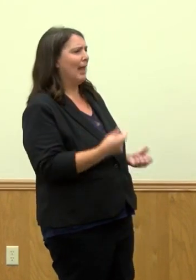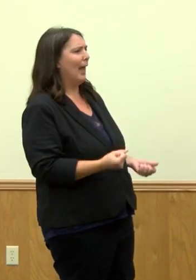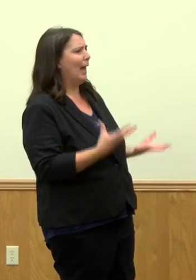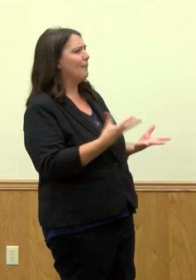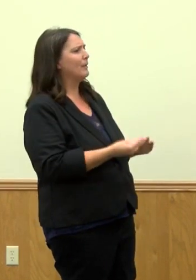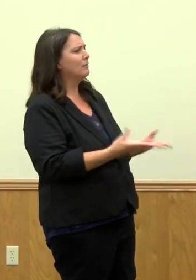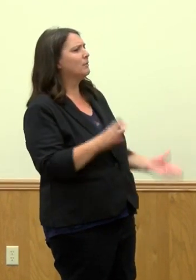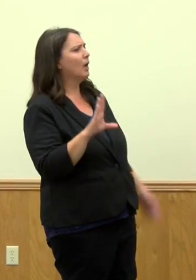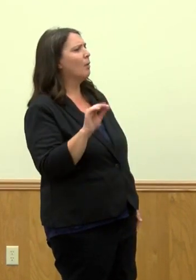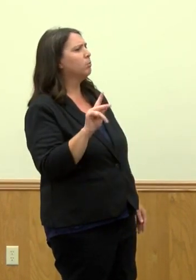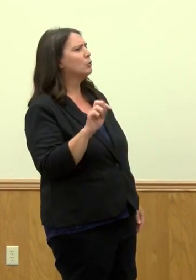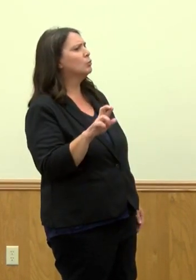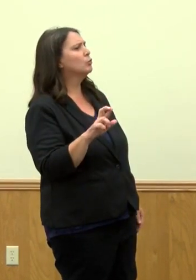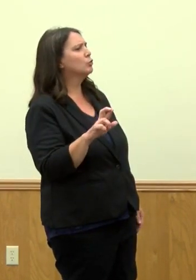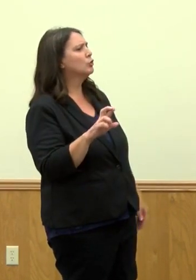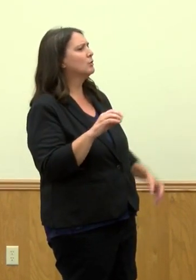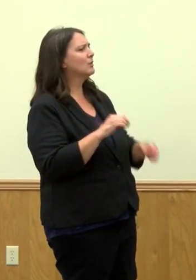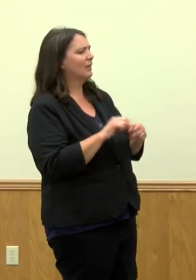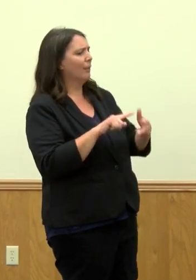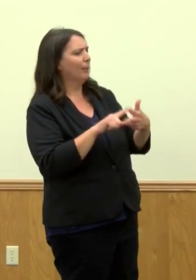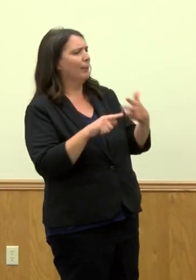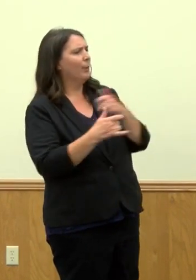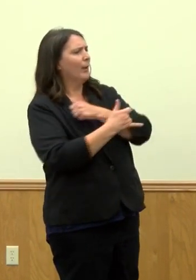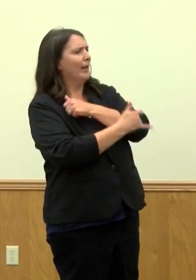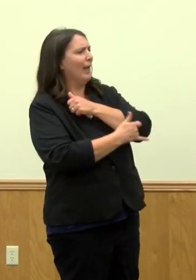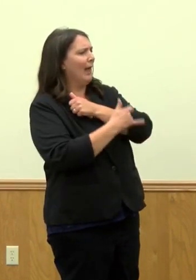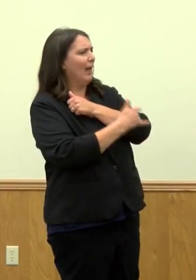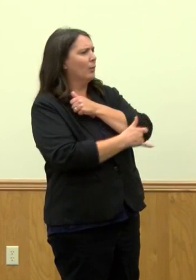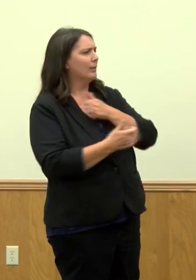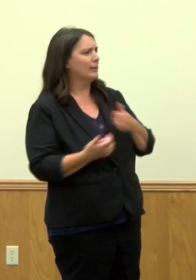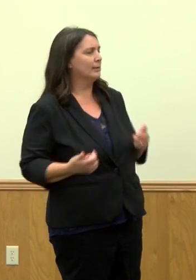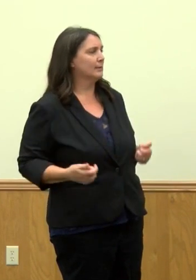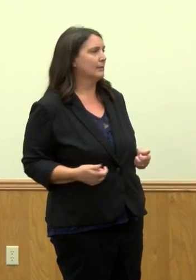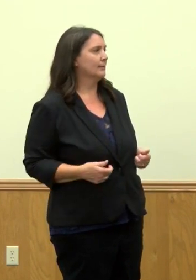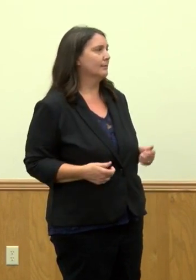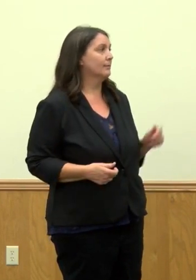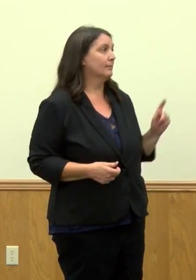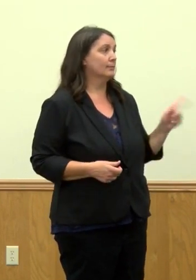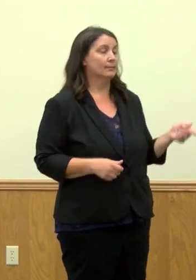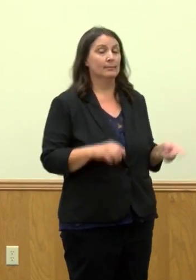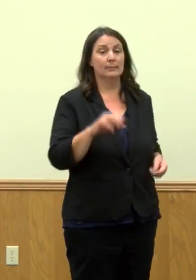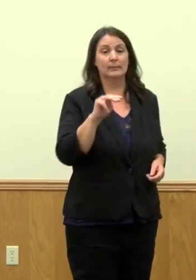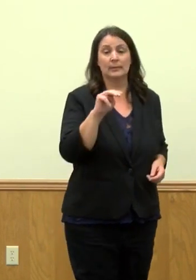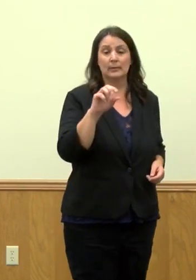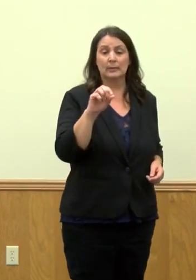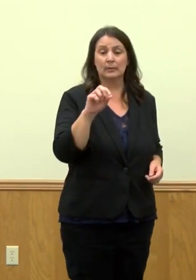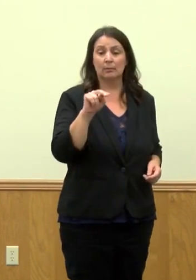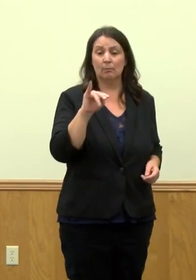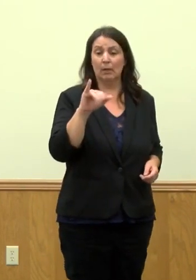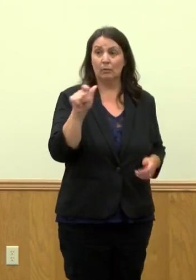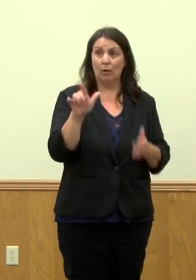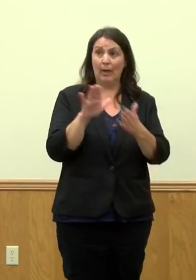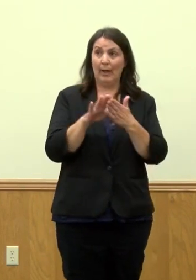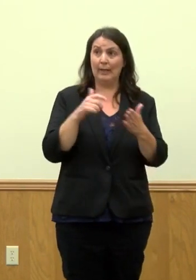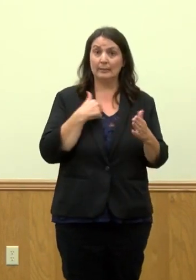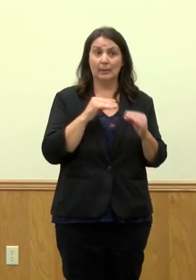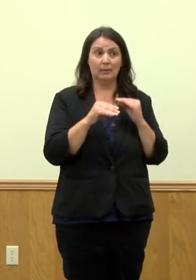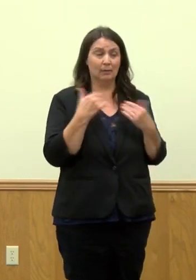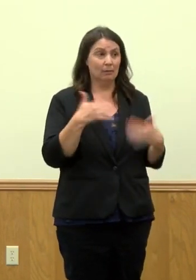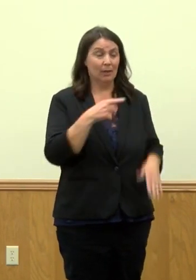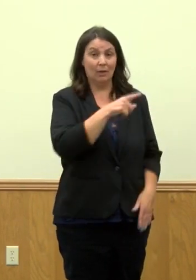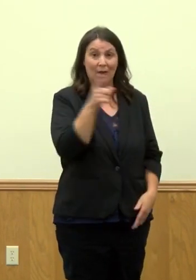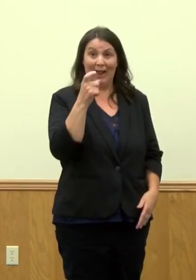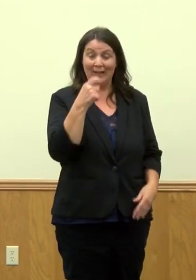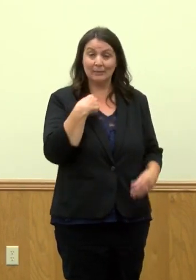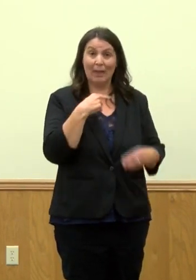Tri-County, and what percentage of people who are eligible for boosters are getting them? So the question is whether or not we have data on the boosters. And first of all, you guys are asking a lot